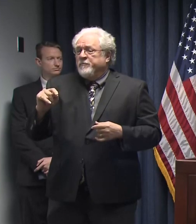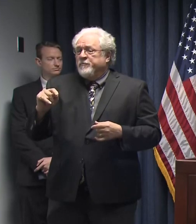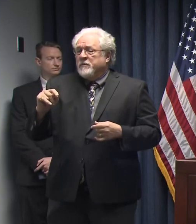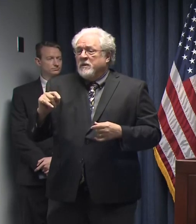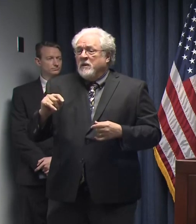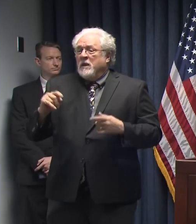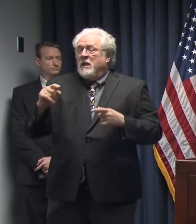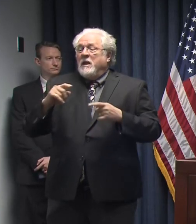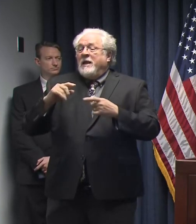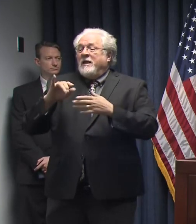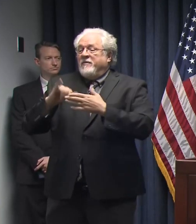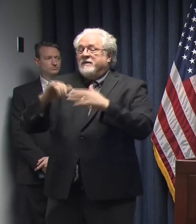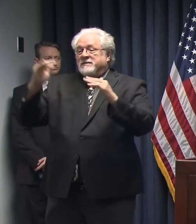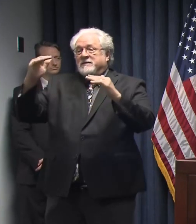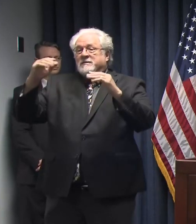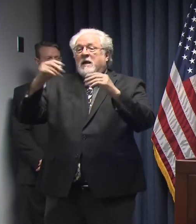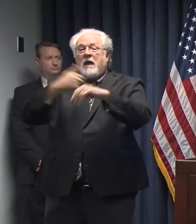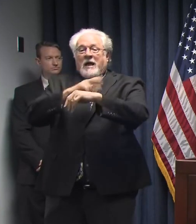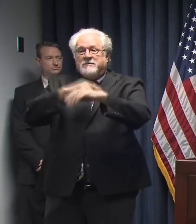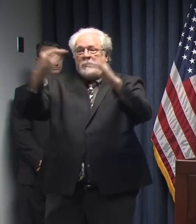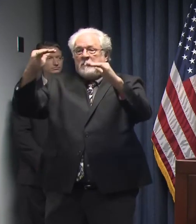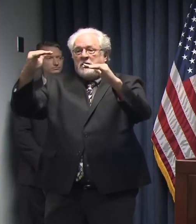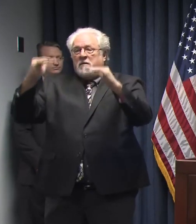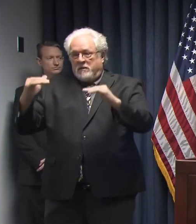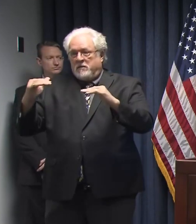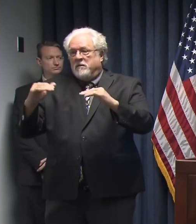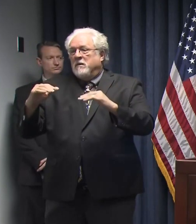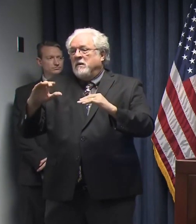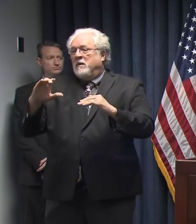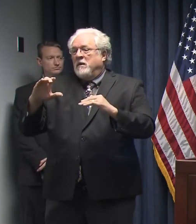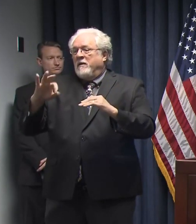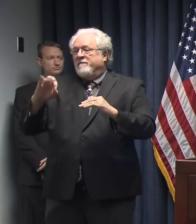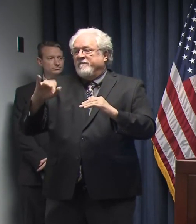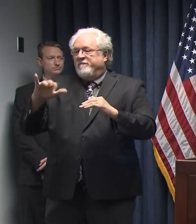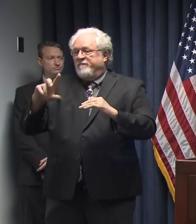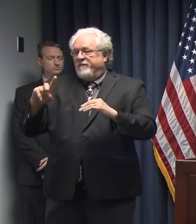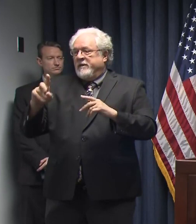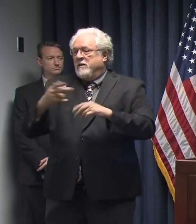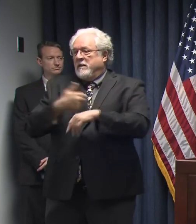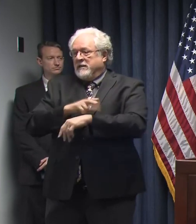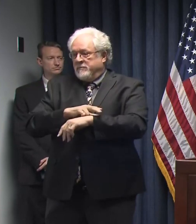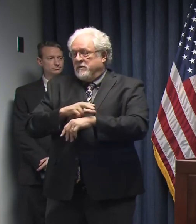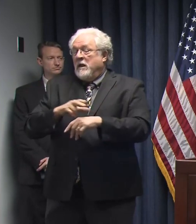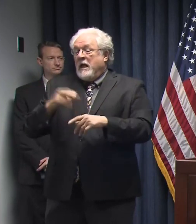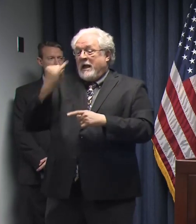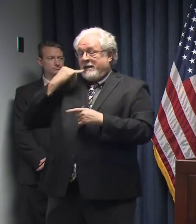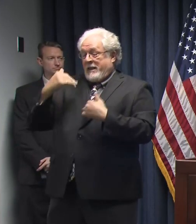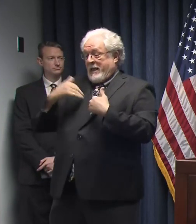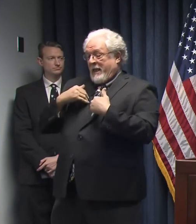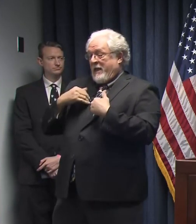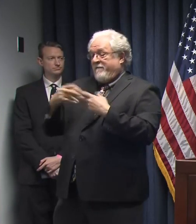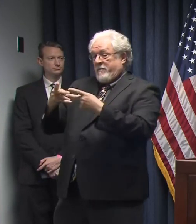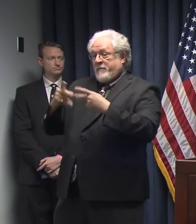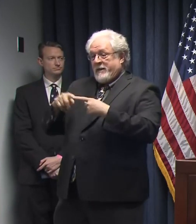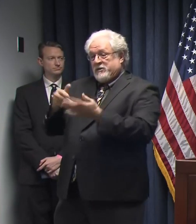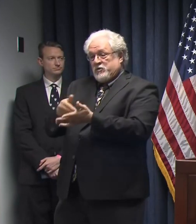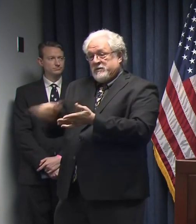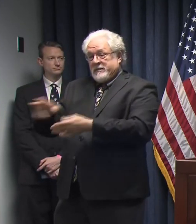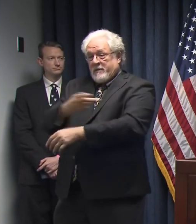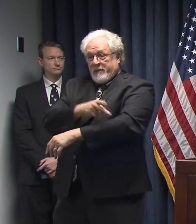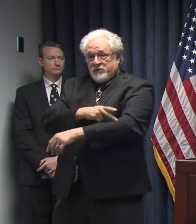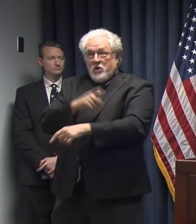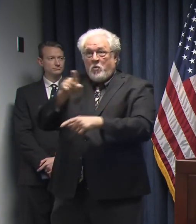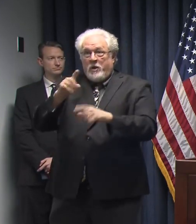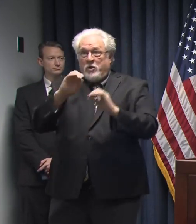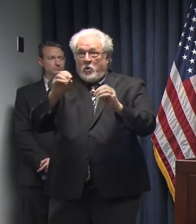step-down capacity. So the idea is that we would have a facility to send patients once